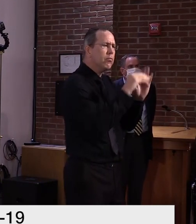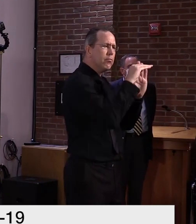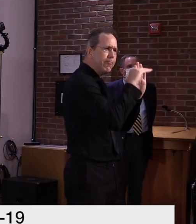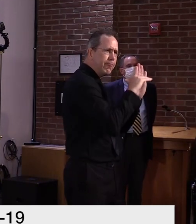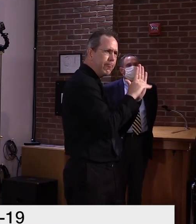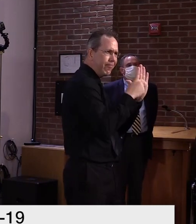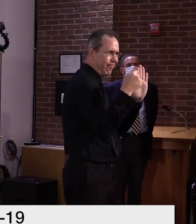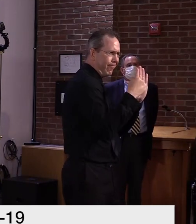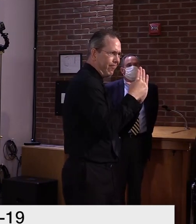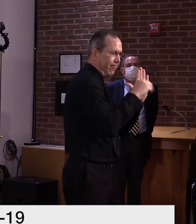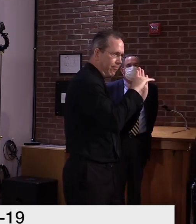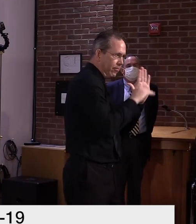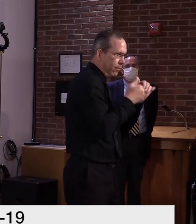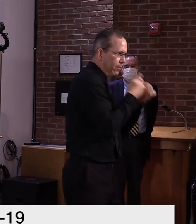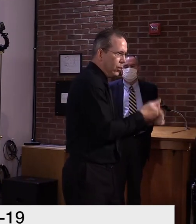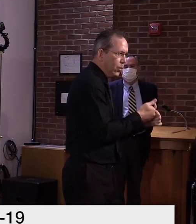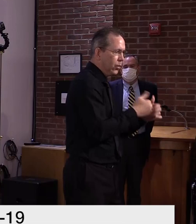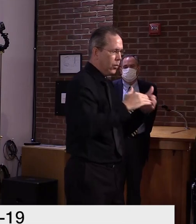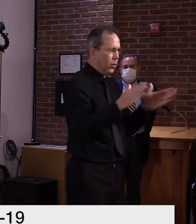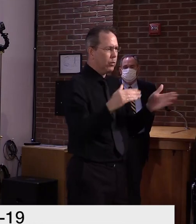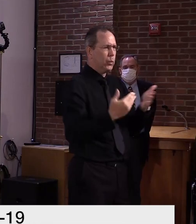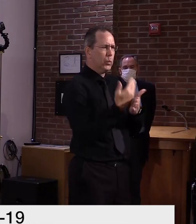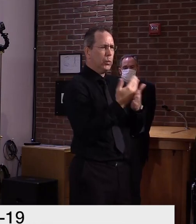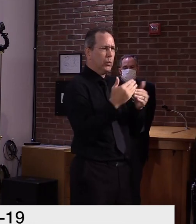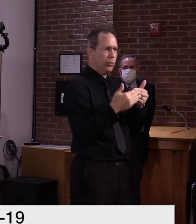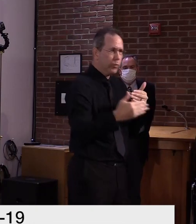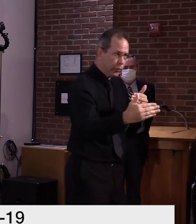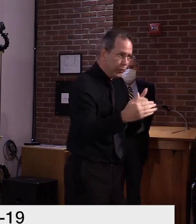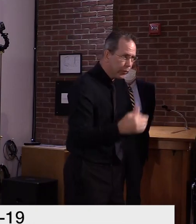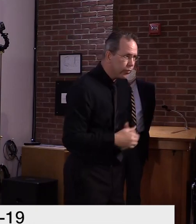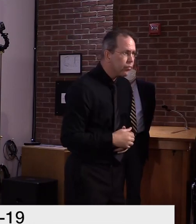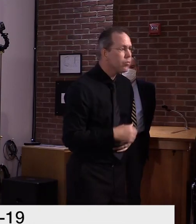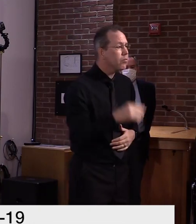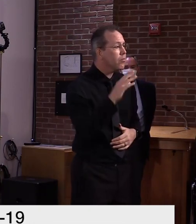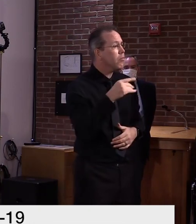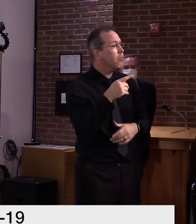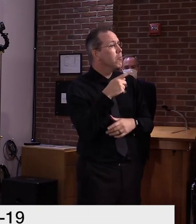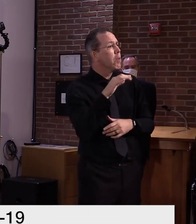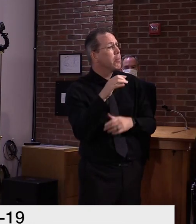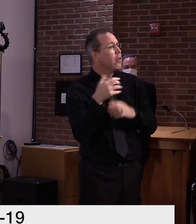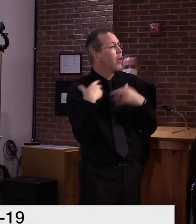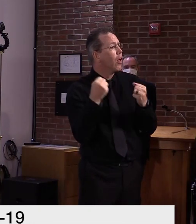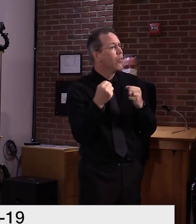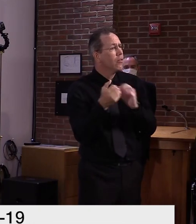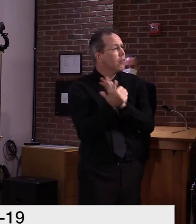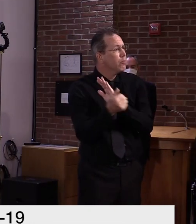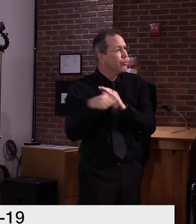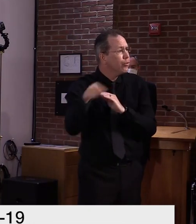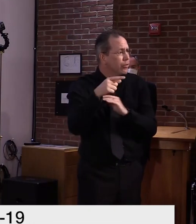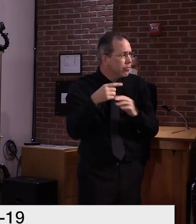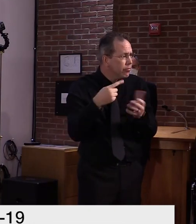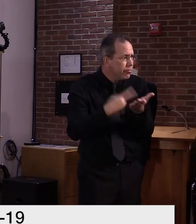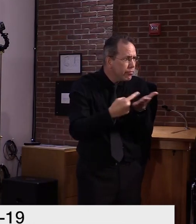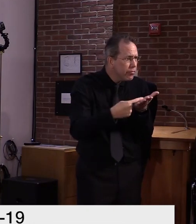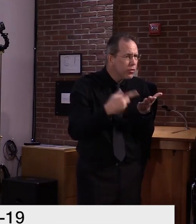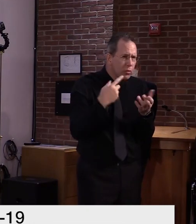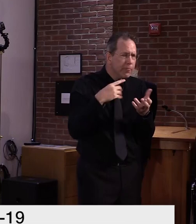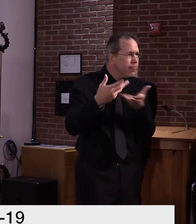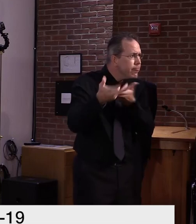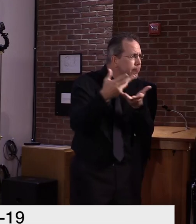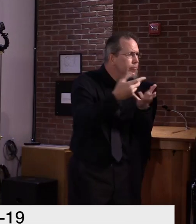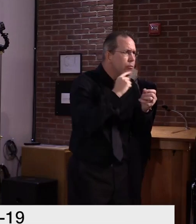precautions and restrictions our public health experts have advised we include to help people keep safe and healthy.